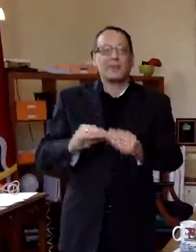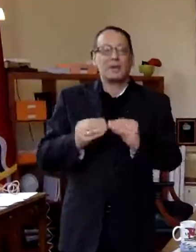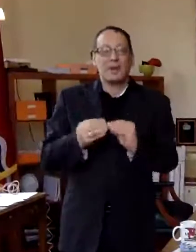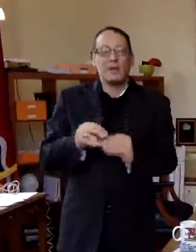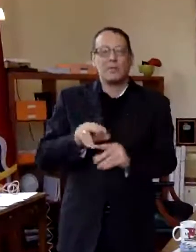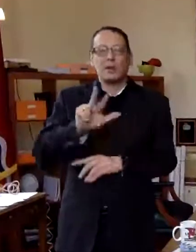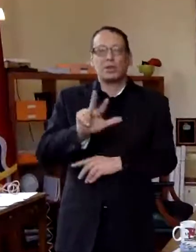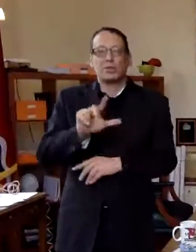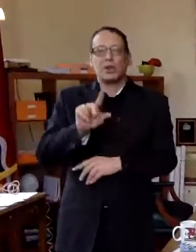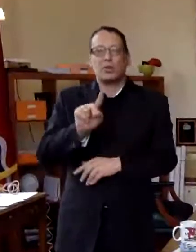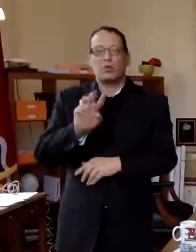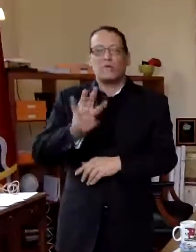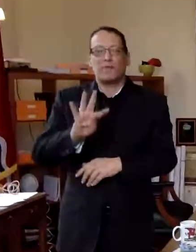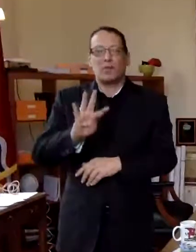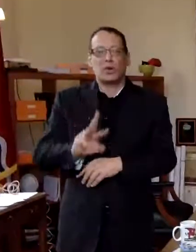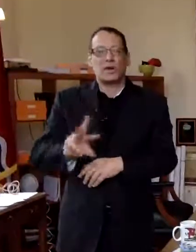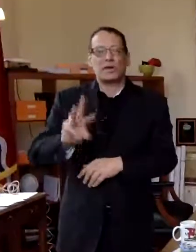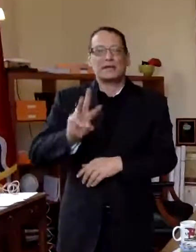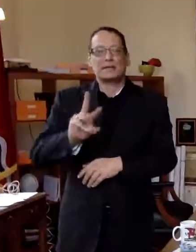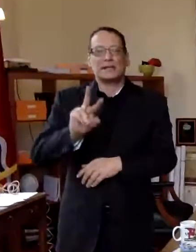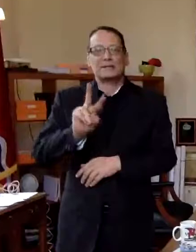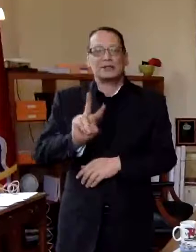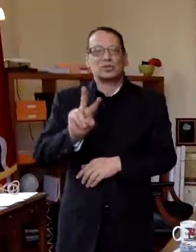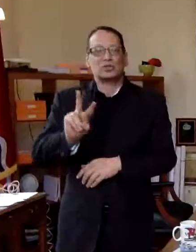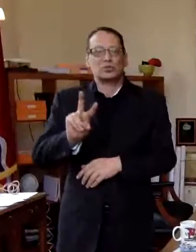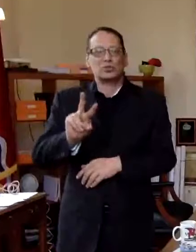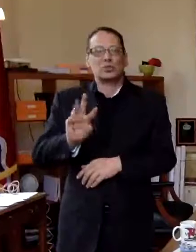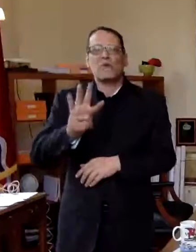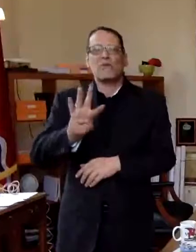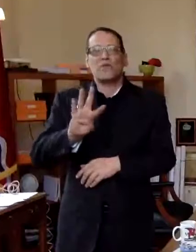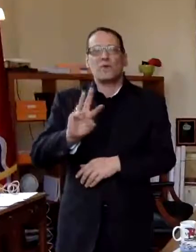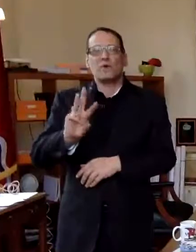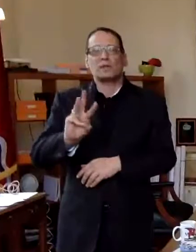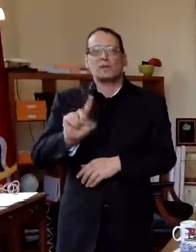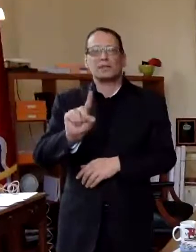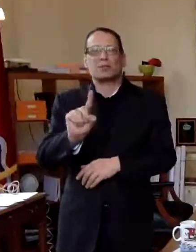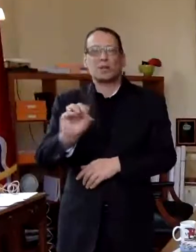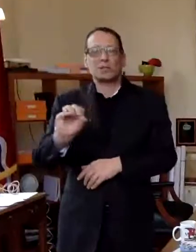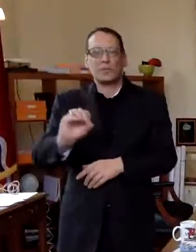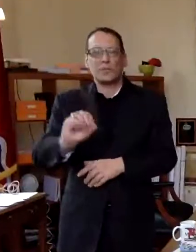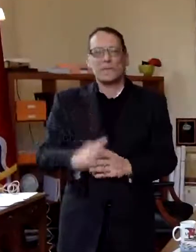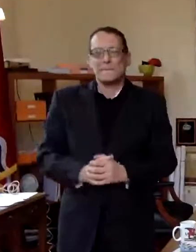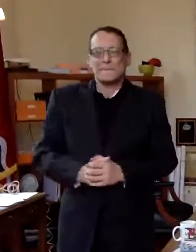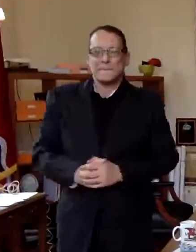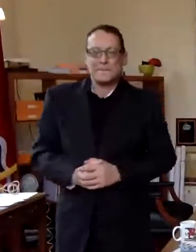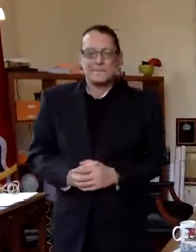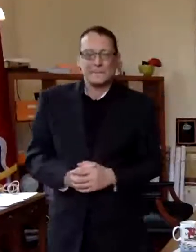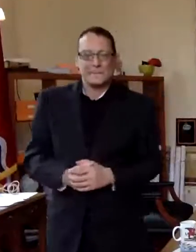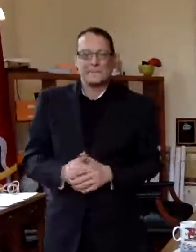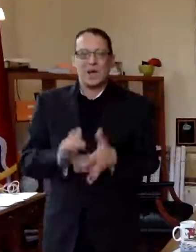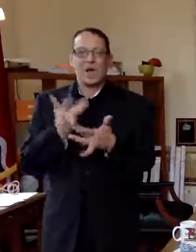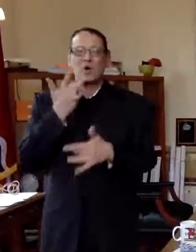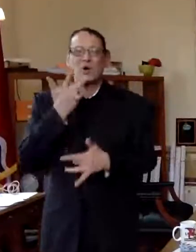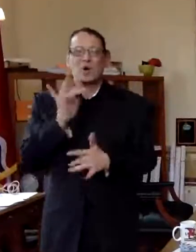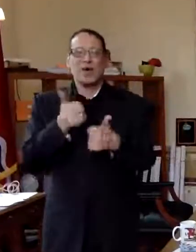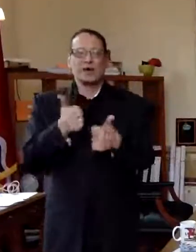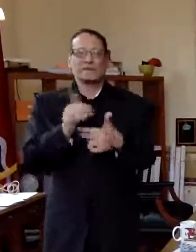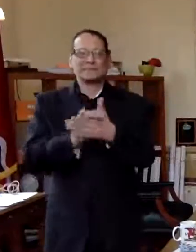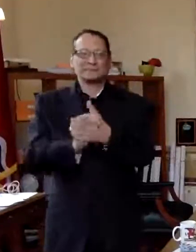the recorder deeds 622-4610 all right good luck rachel